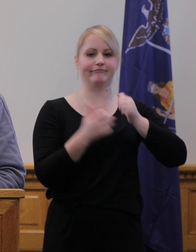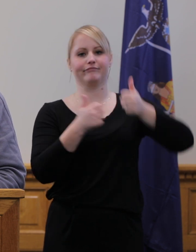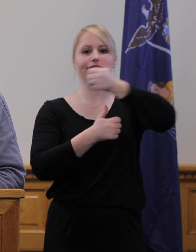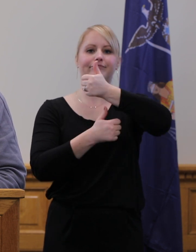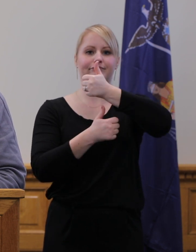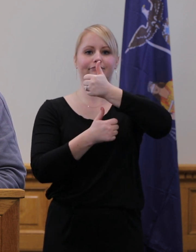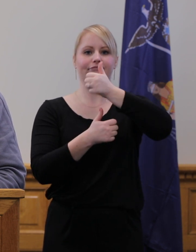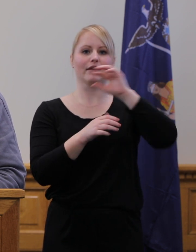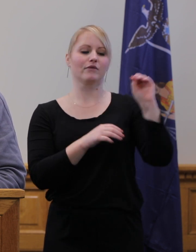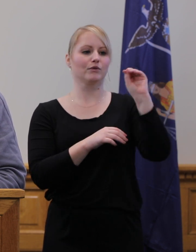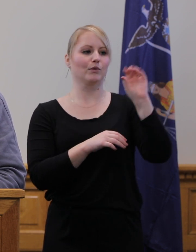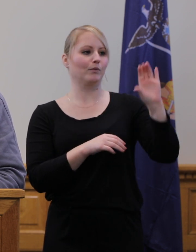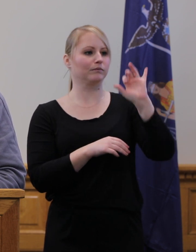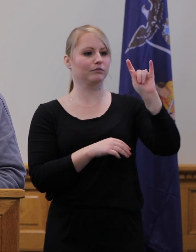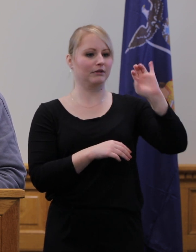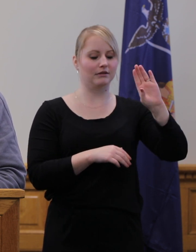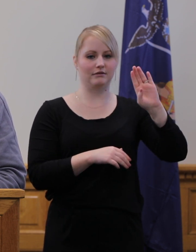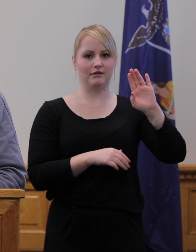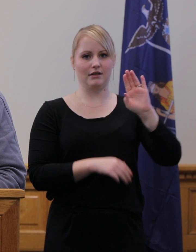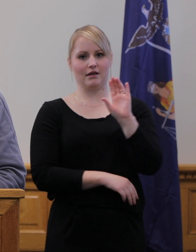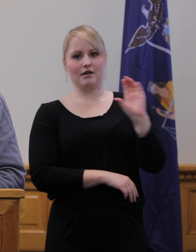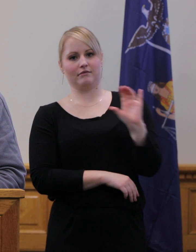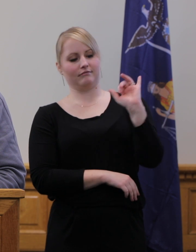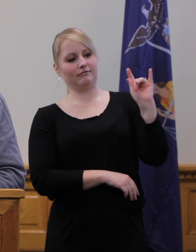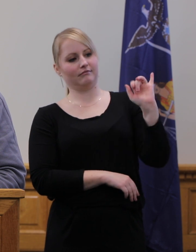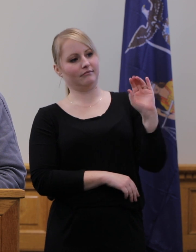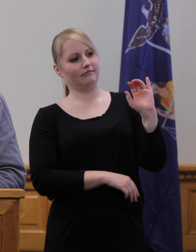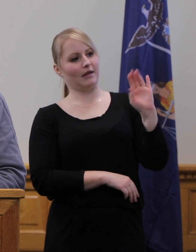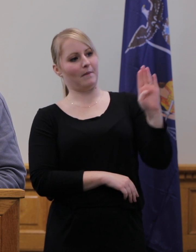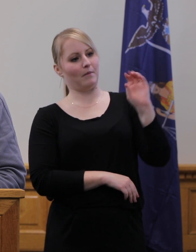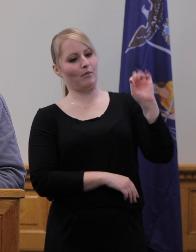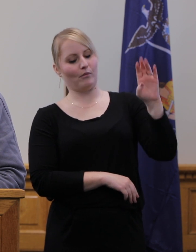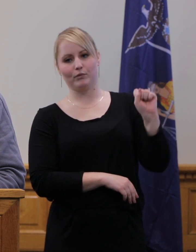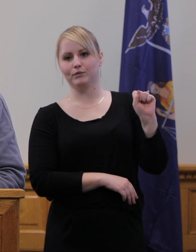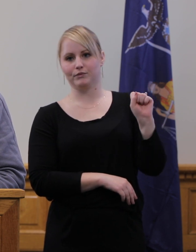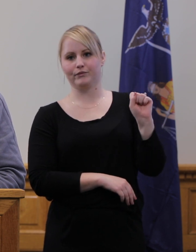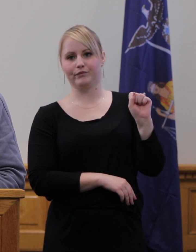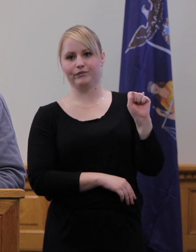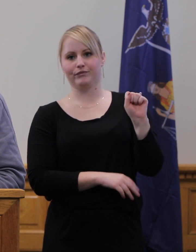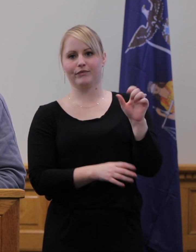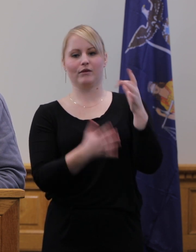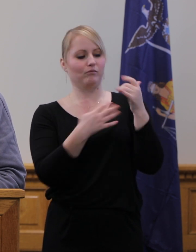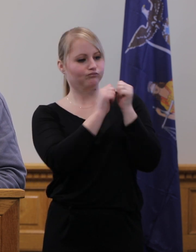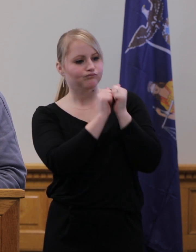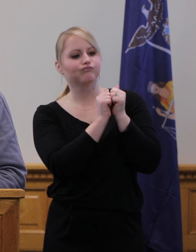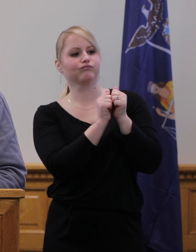will improve COVID-19 response across the county and streamline the reporting and notification process for everyone.